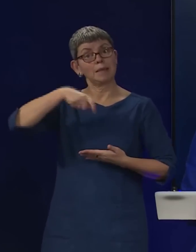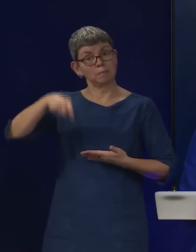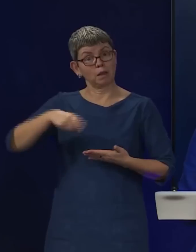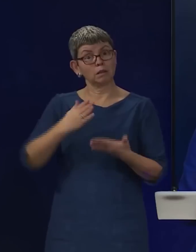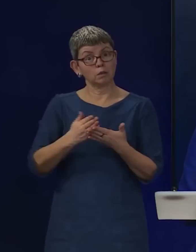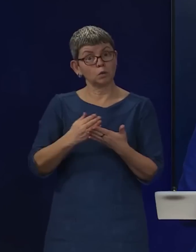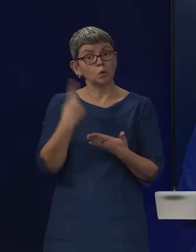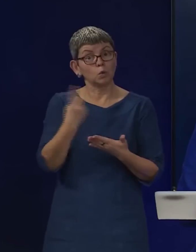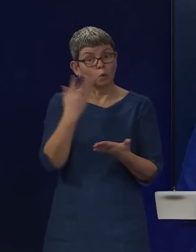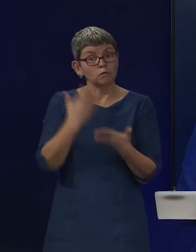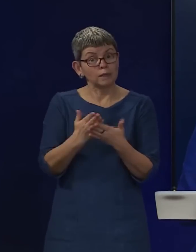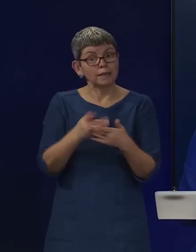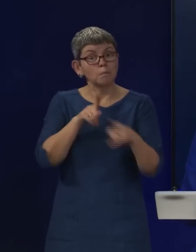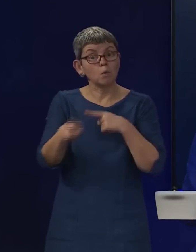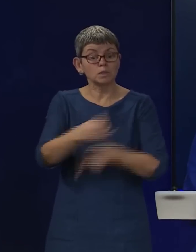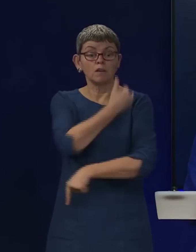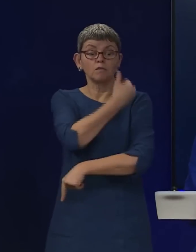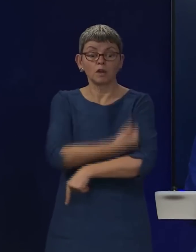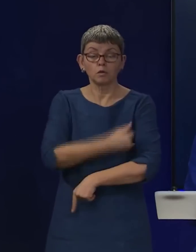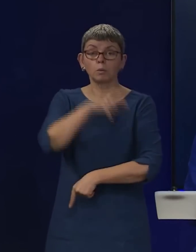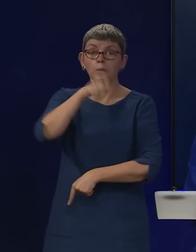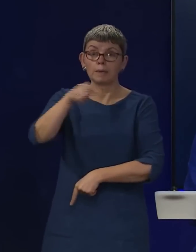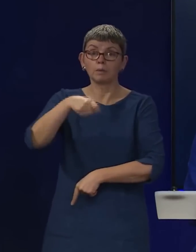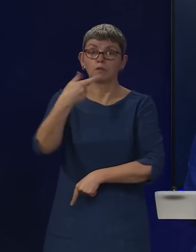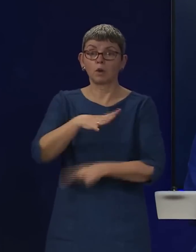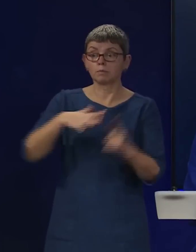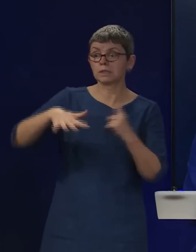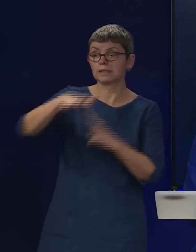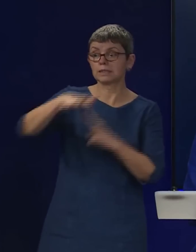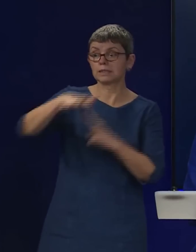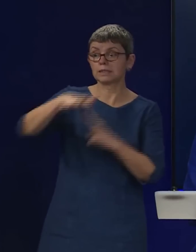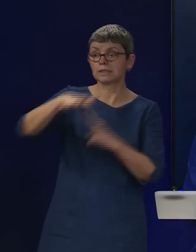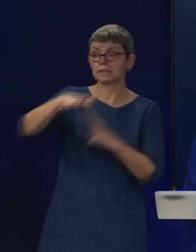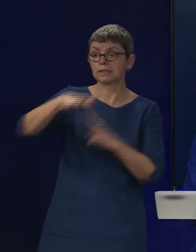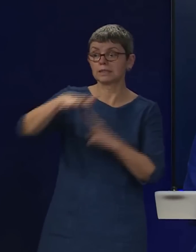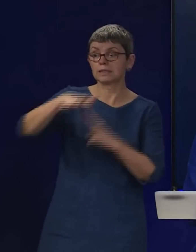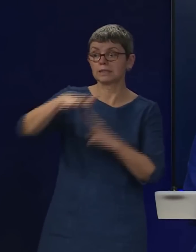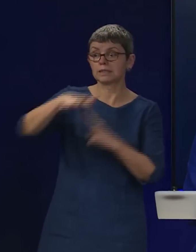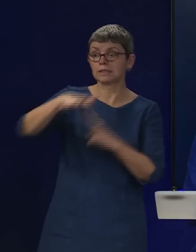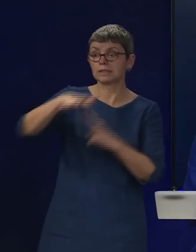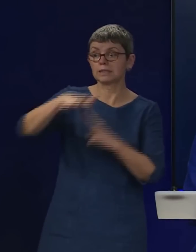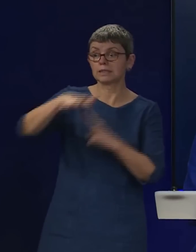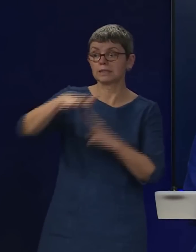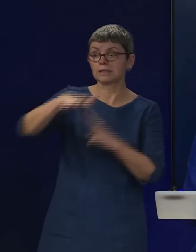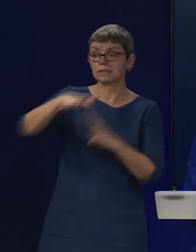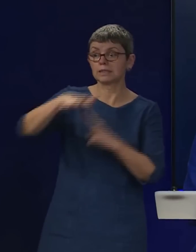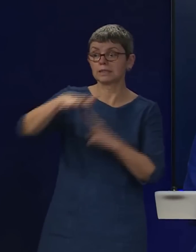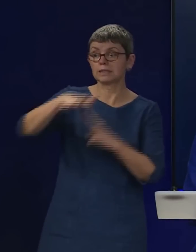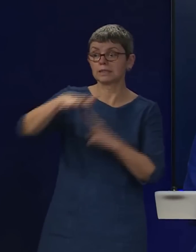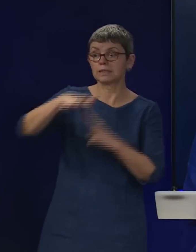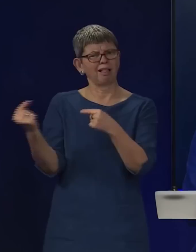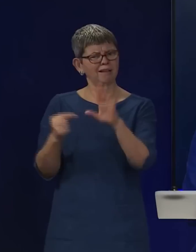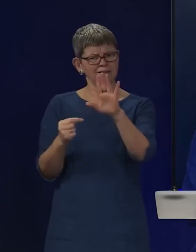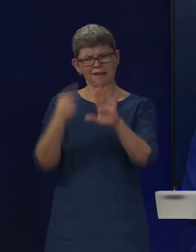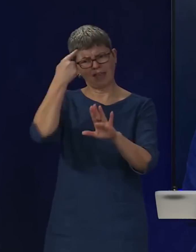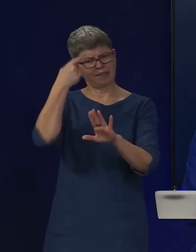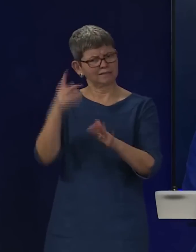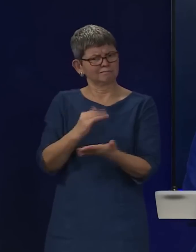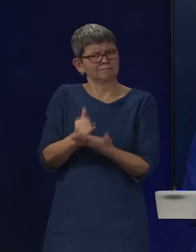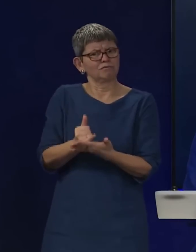vulnerable stigmatised groups in our society, as a political weapon and I think that will be unconscionable and